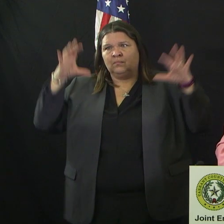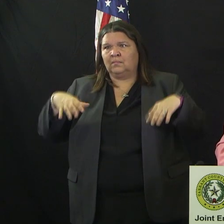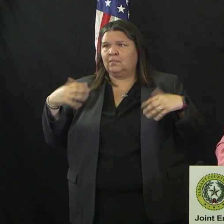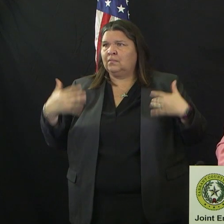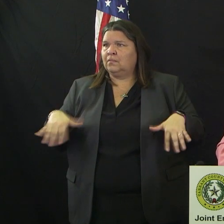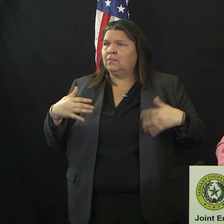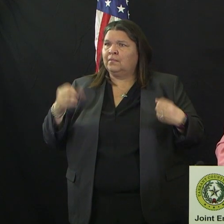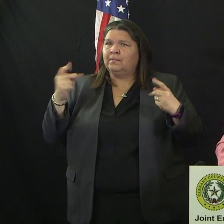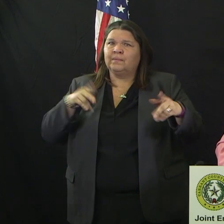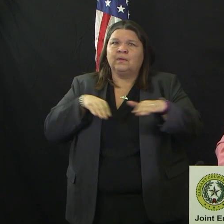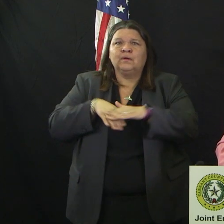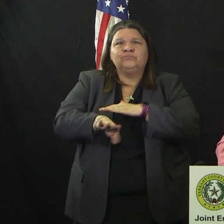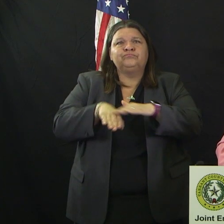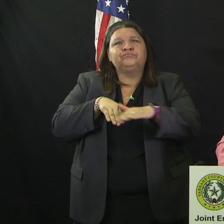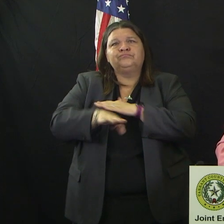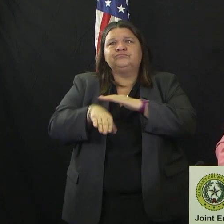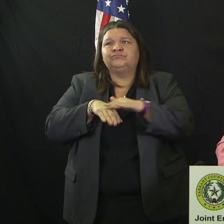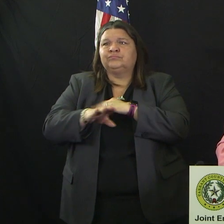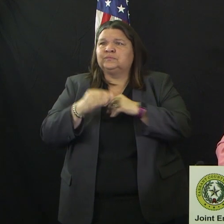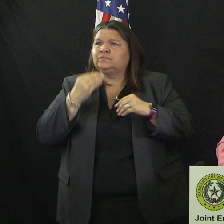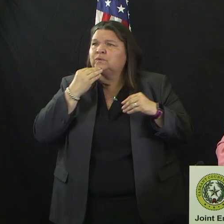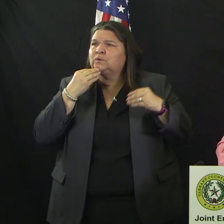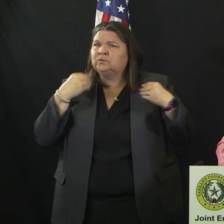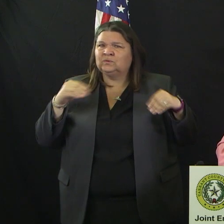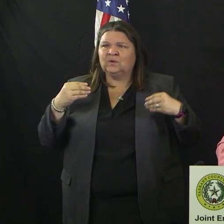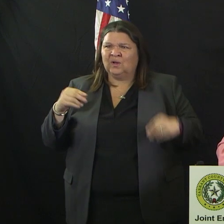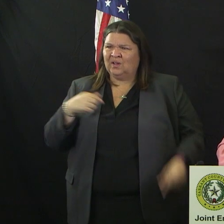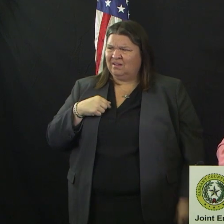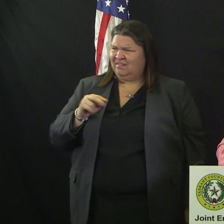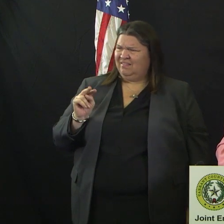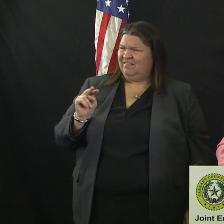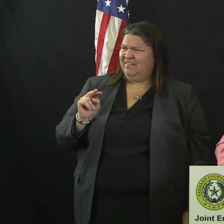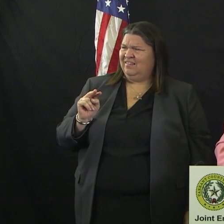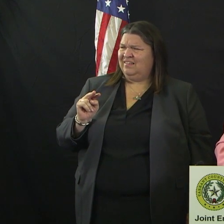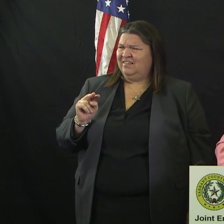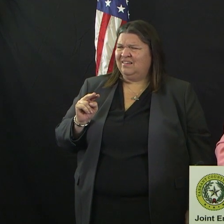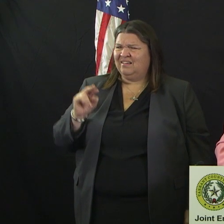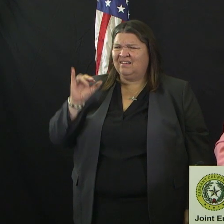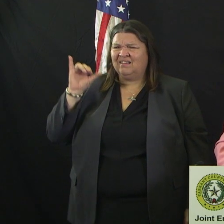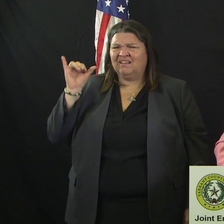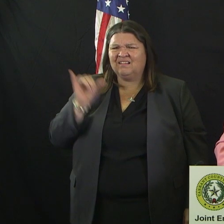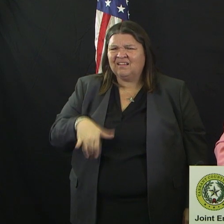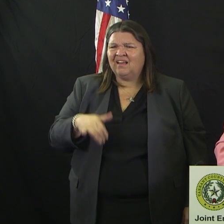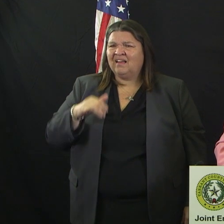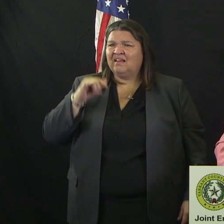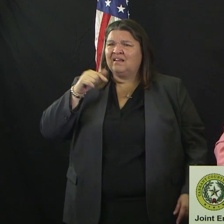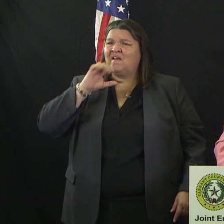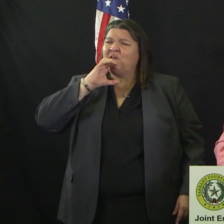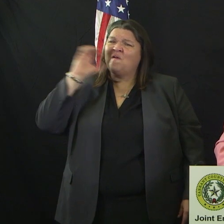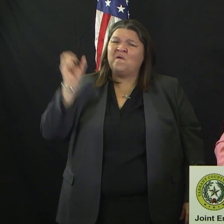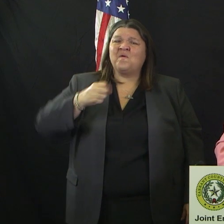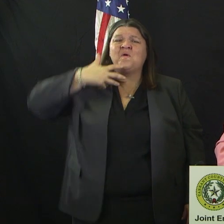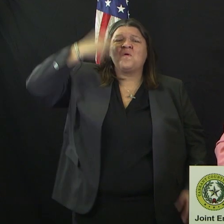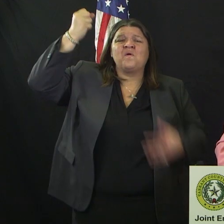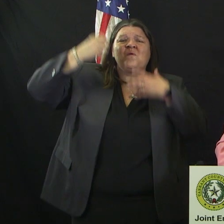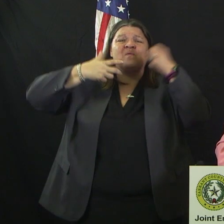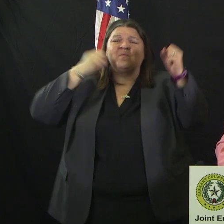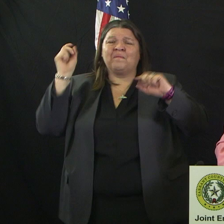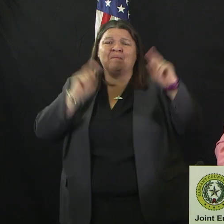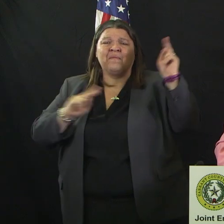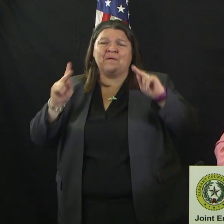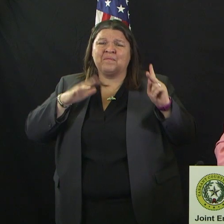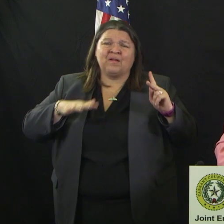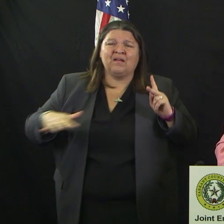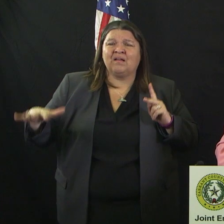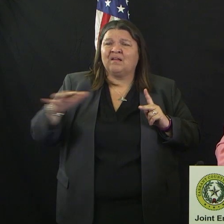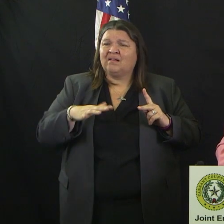items, but particularly elderly folks. I qualify as that category, I expect, but I'm talking about people who